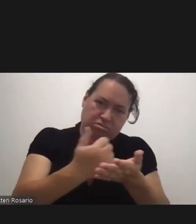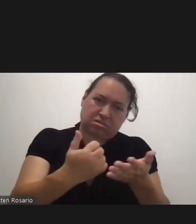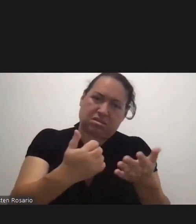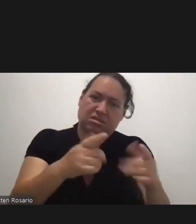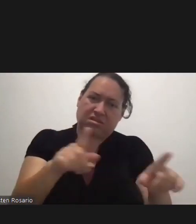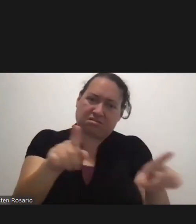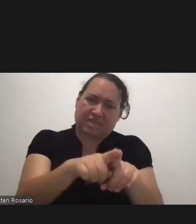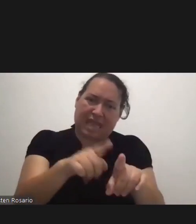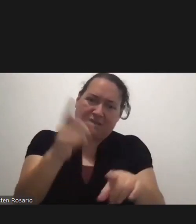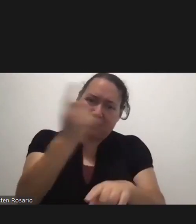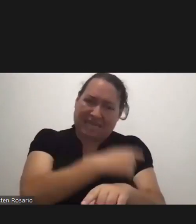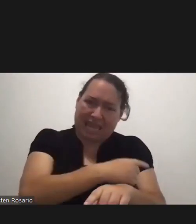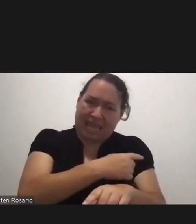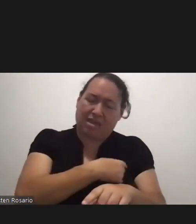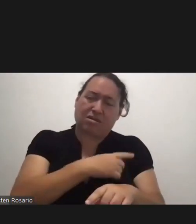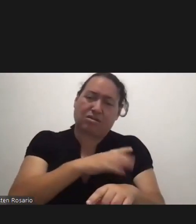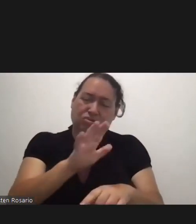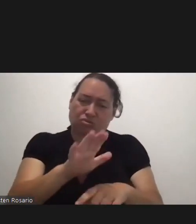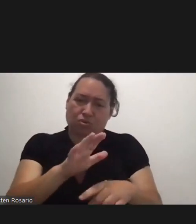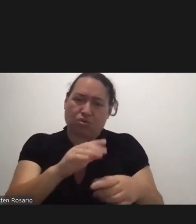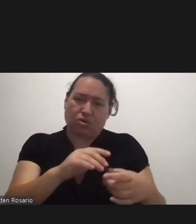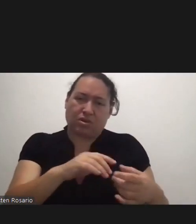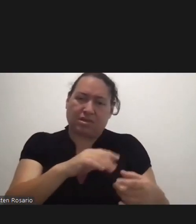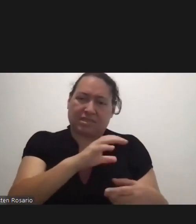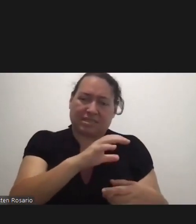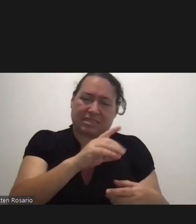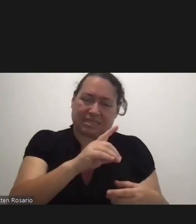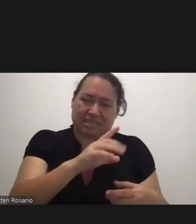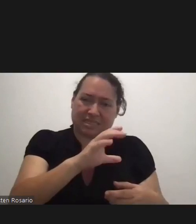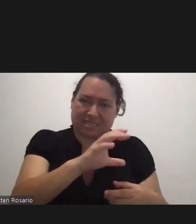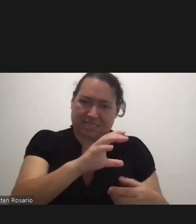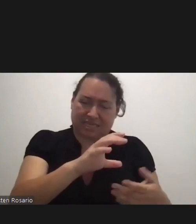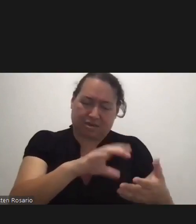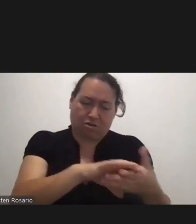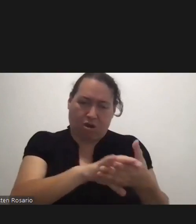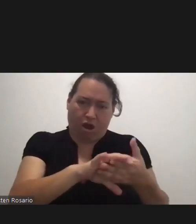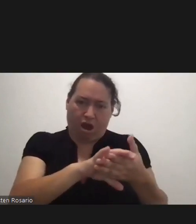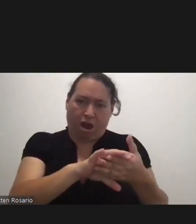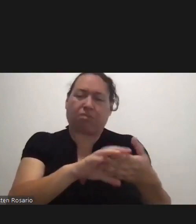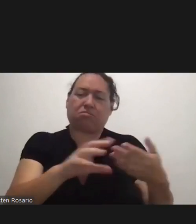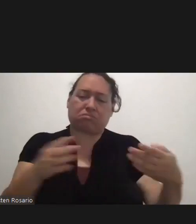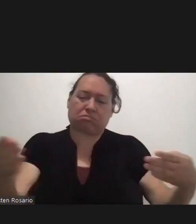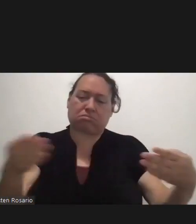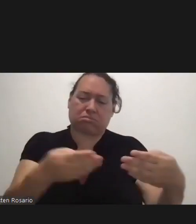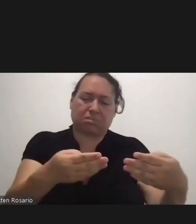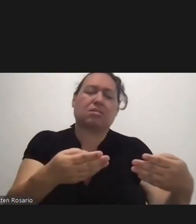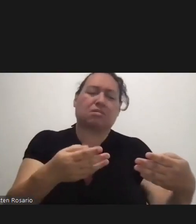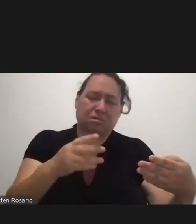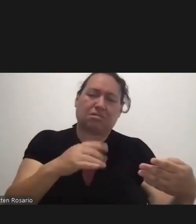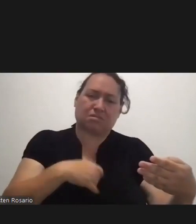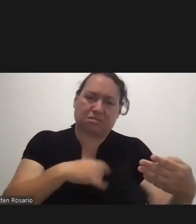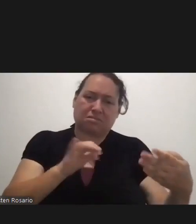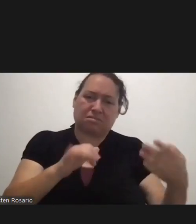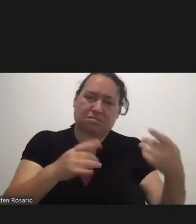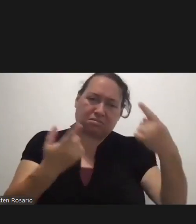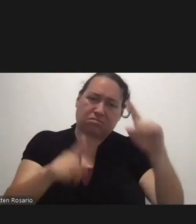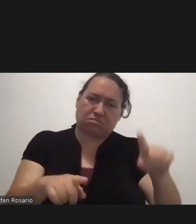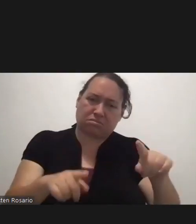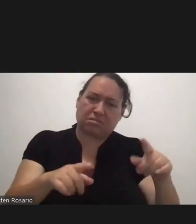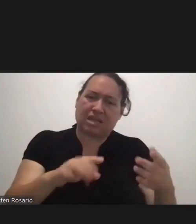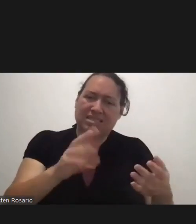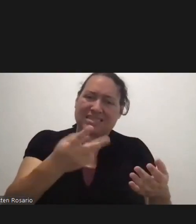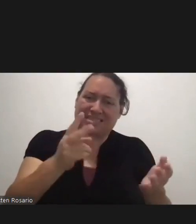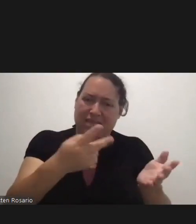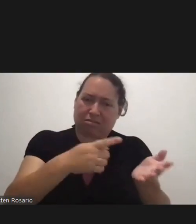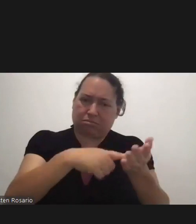And It Matches Your CDC Card Vaccine Card Then That's A Secondary Form Of Verification Now Would It Be Considered Immediate And You